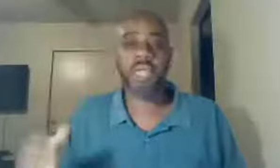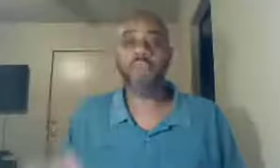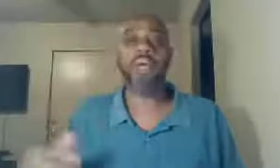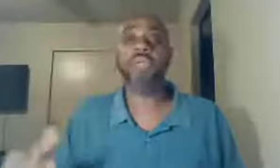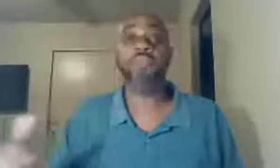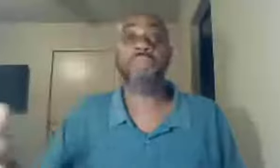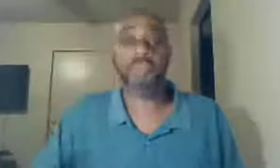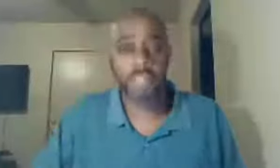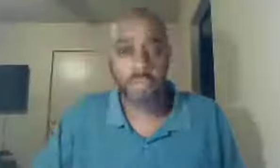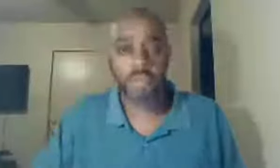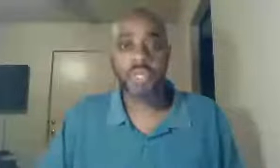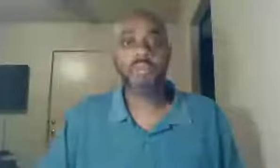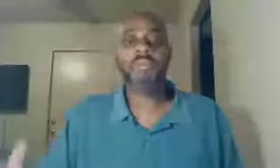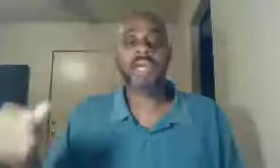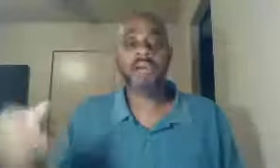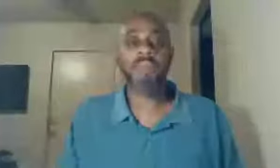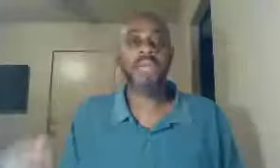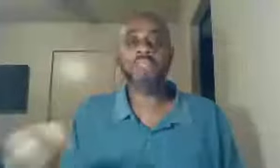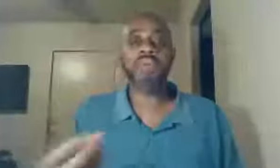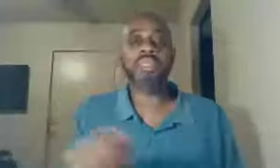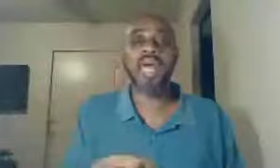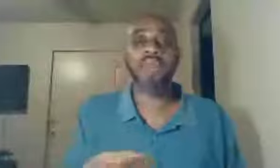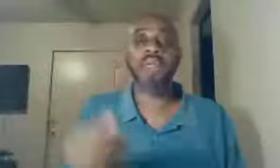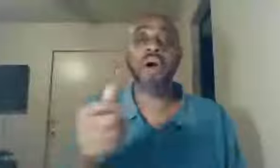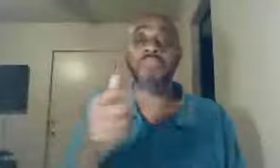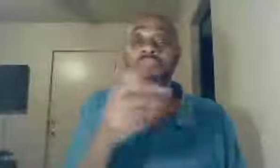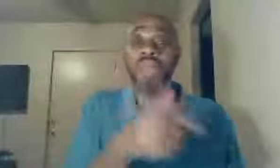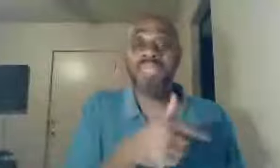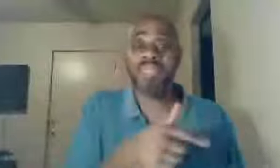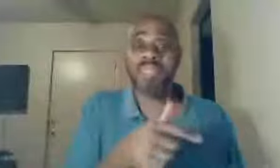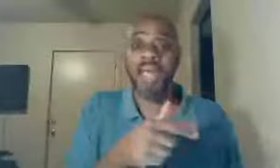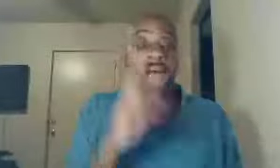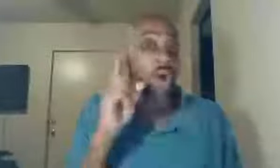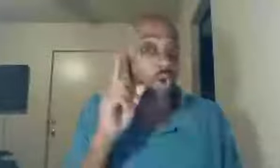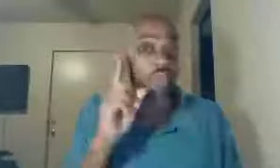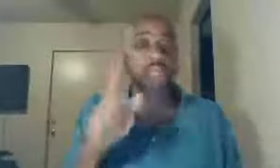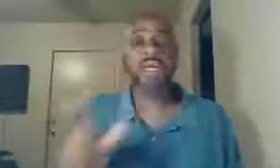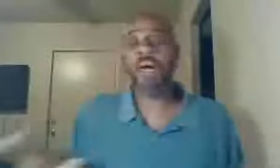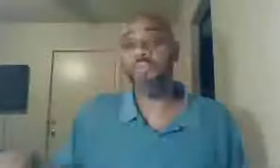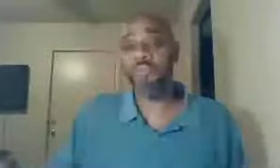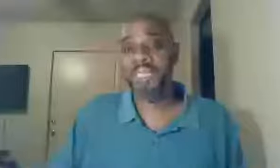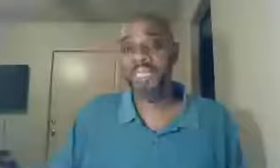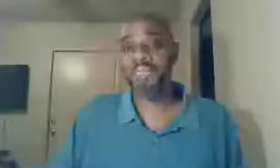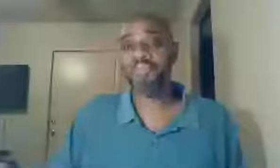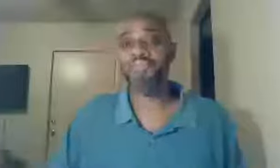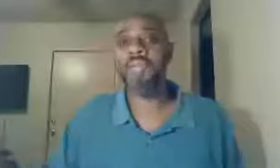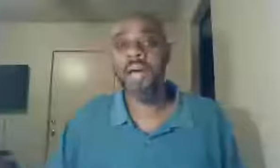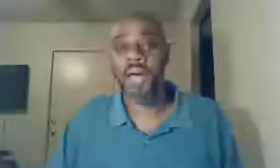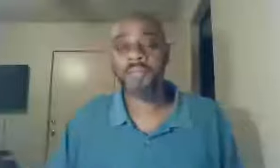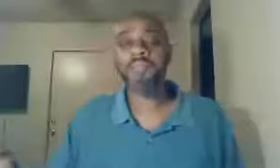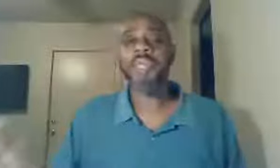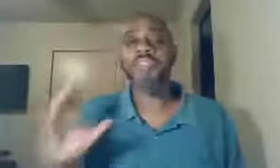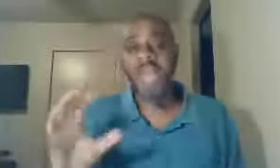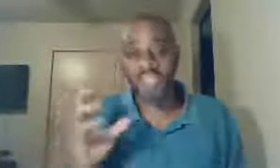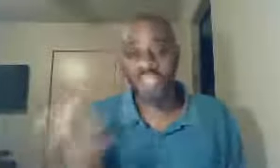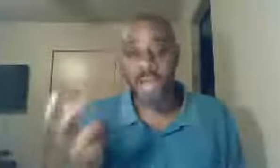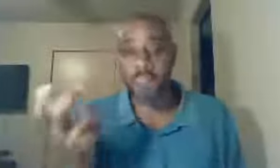you're not working, for the people, they are paying you a salary, on the basis, I hope, of obedience, to God, that's their